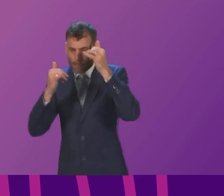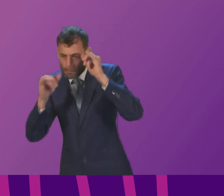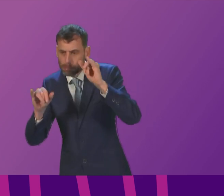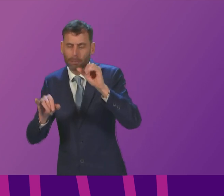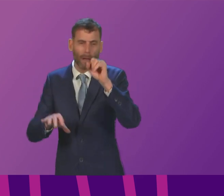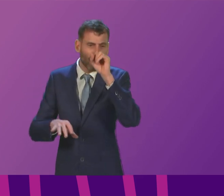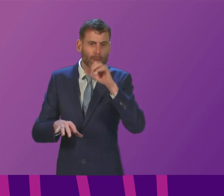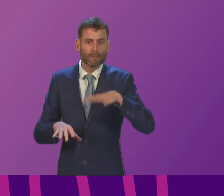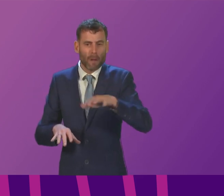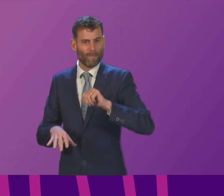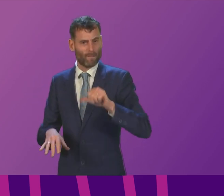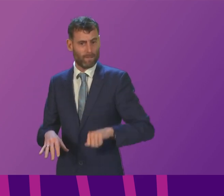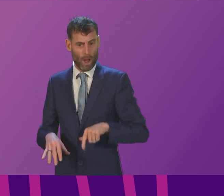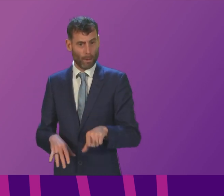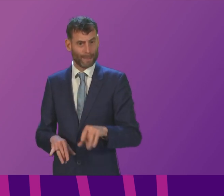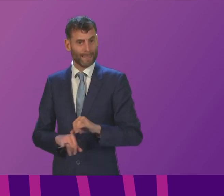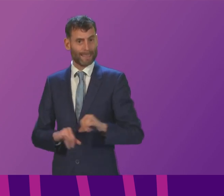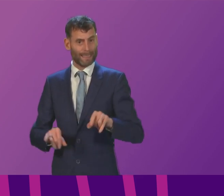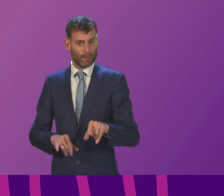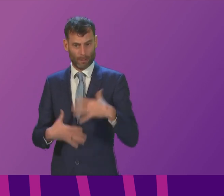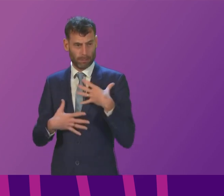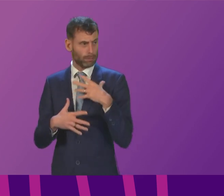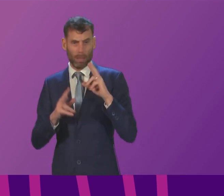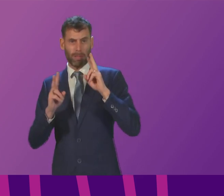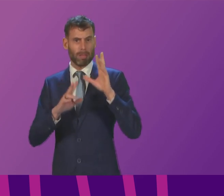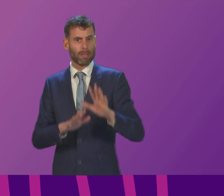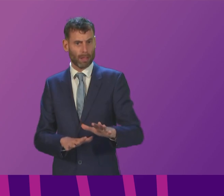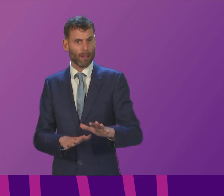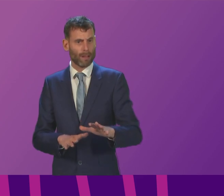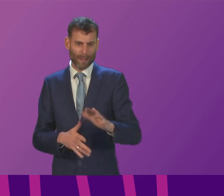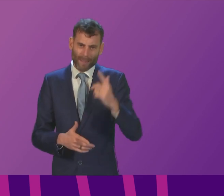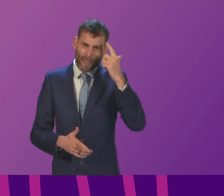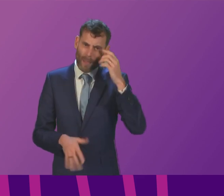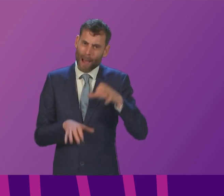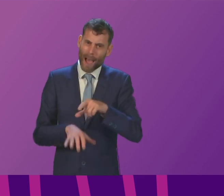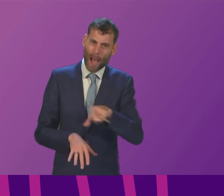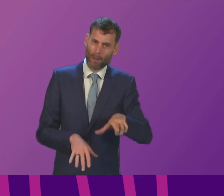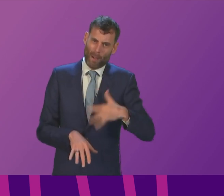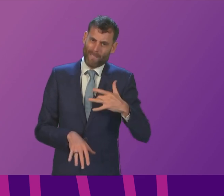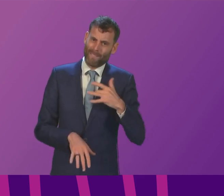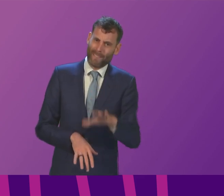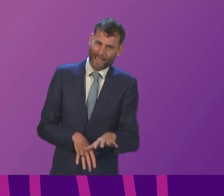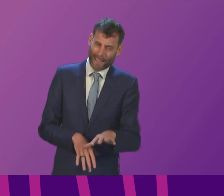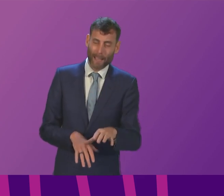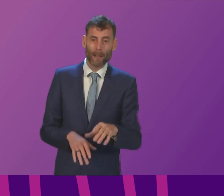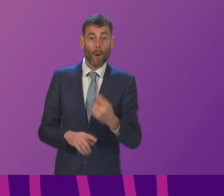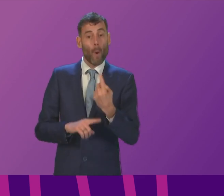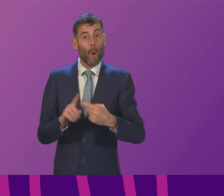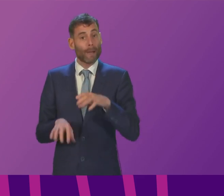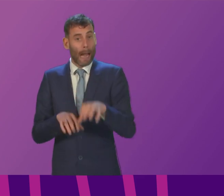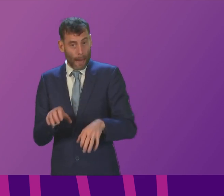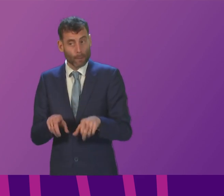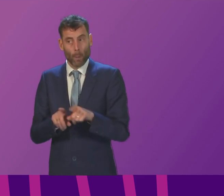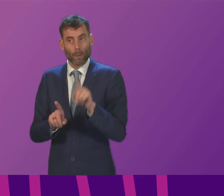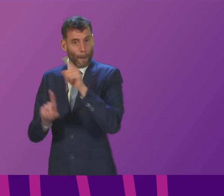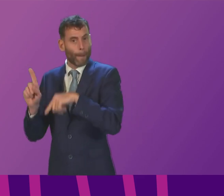known and a very serious issue but the issues of fireworks also does real harm and causes real distress and anxiety to humans and communities